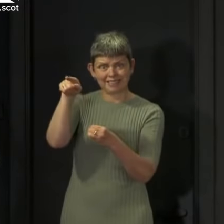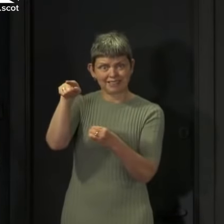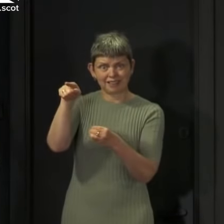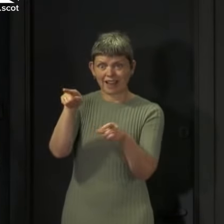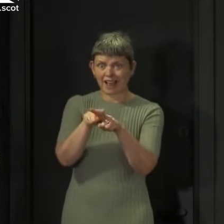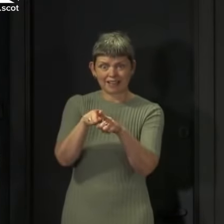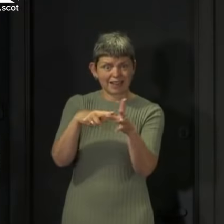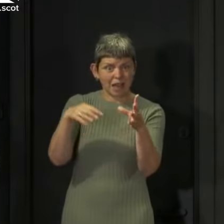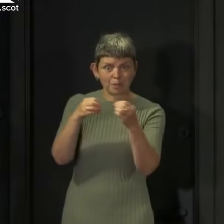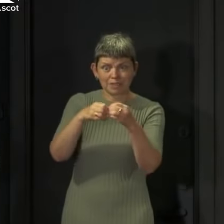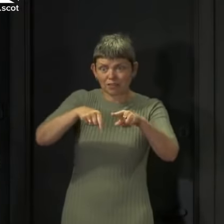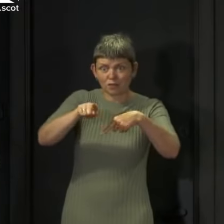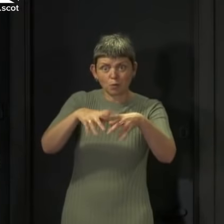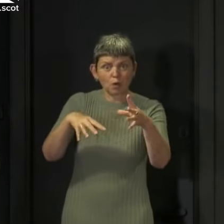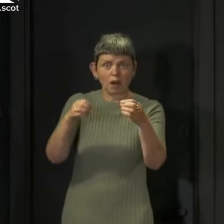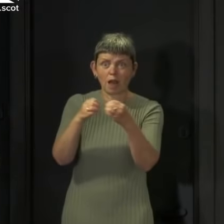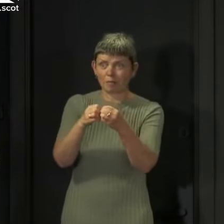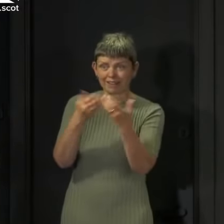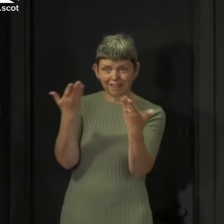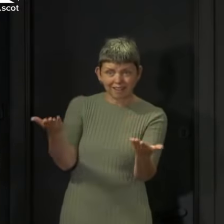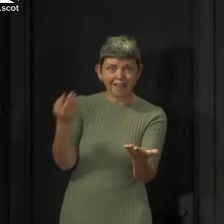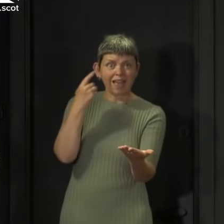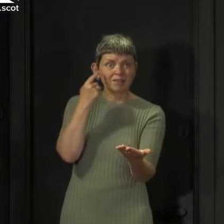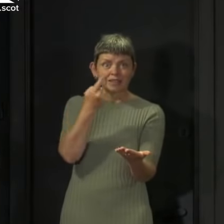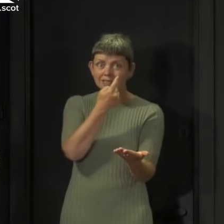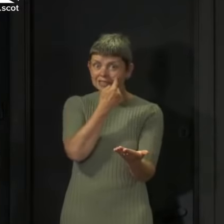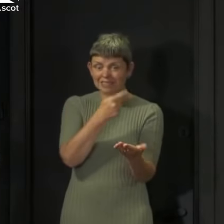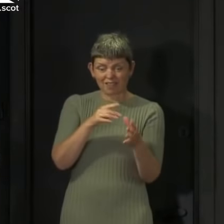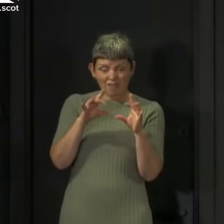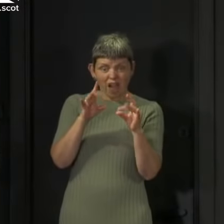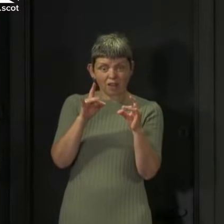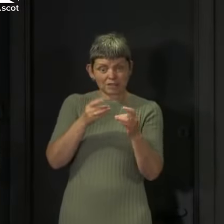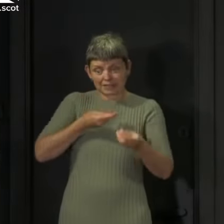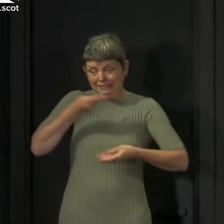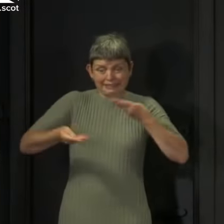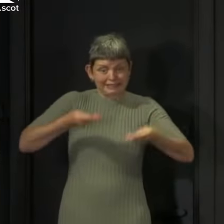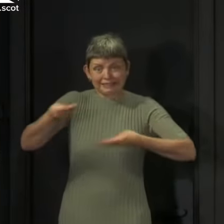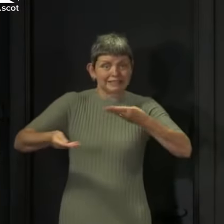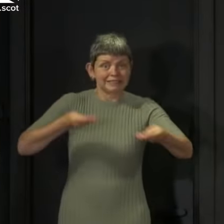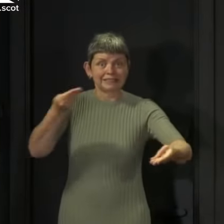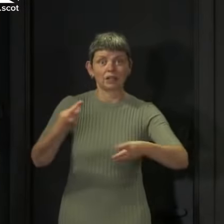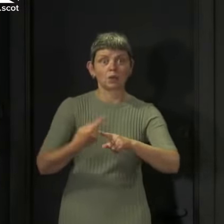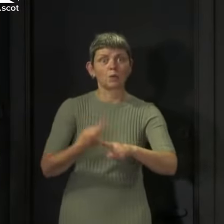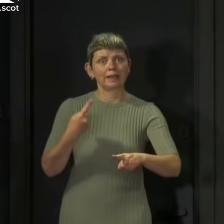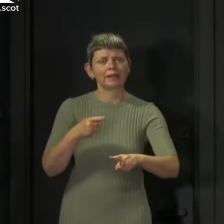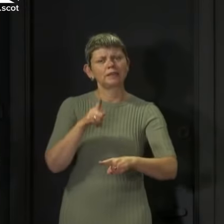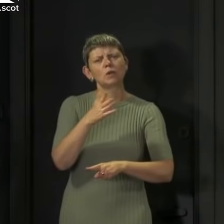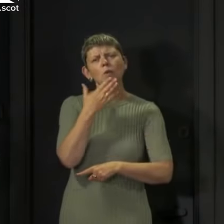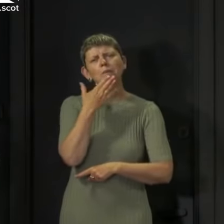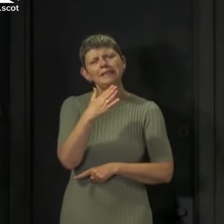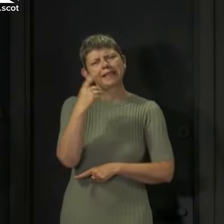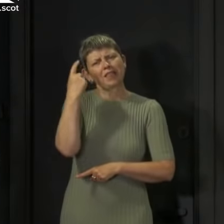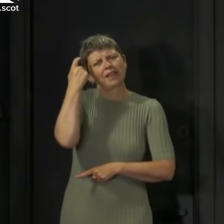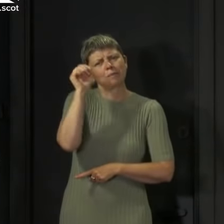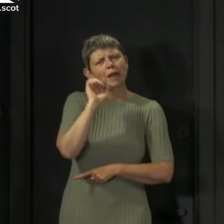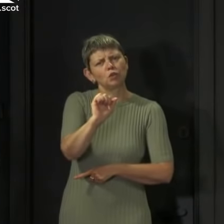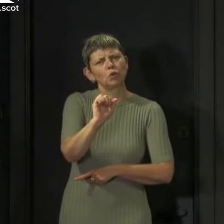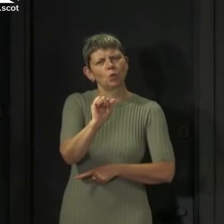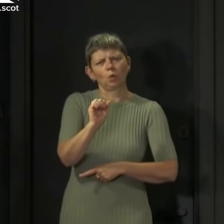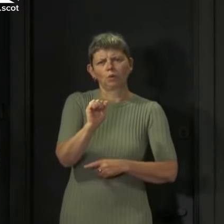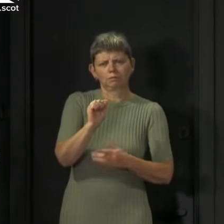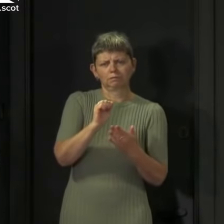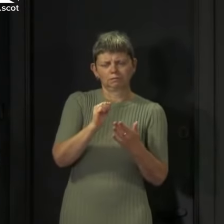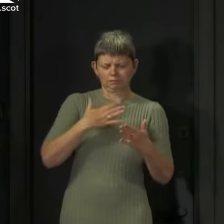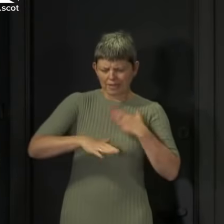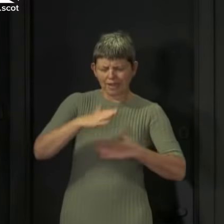quickly this virus spreads. So everybody please think about your own actions. No more than three households should be meeting